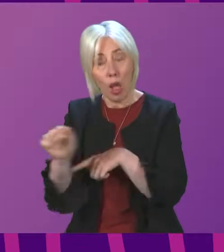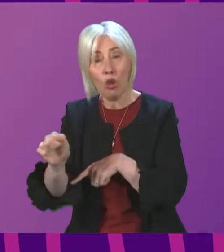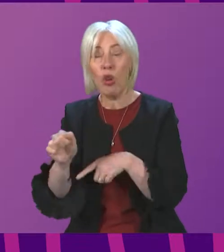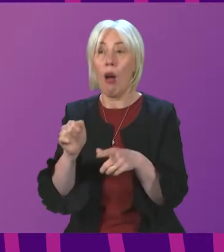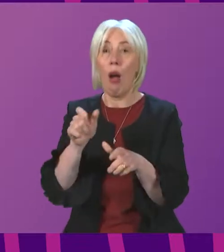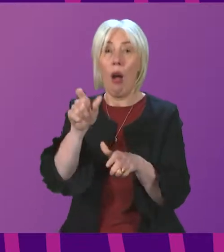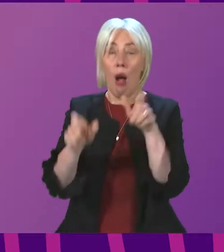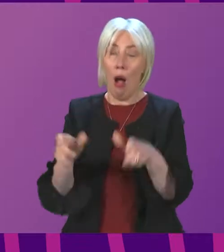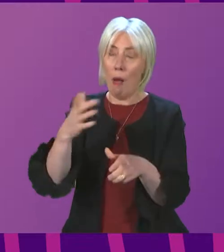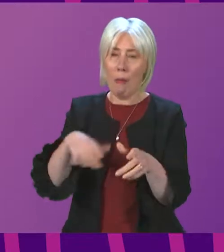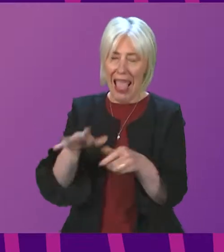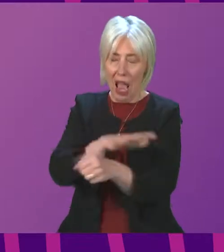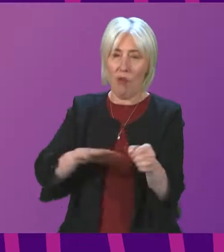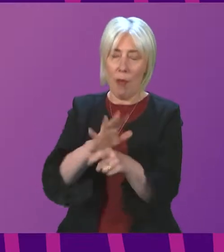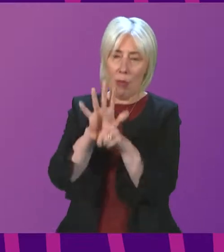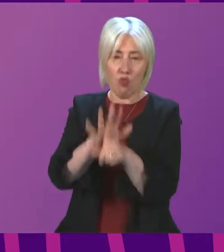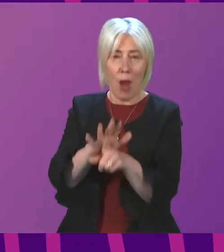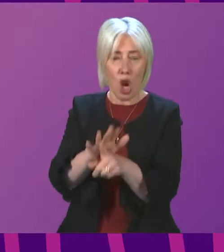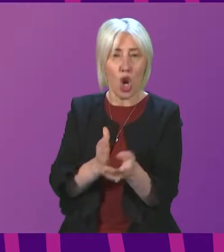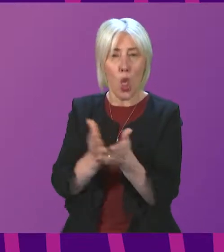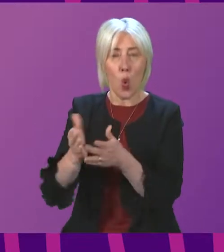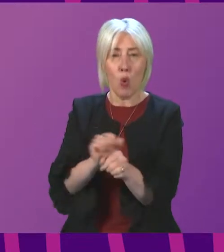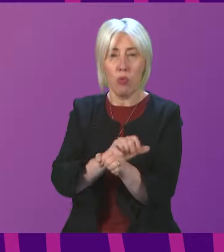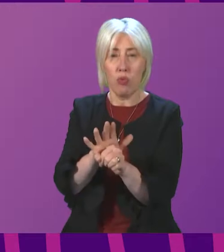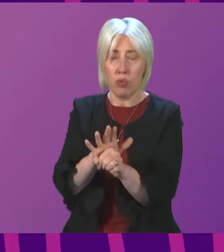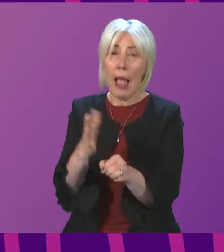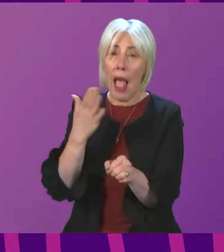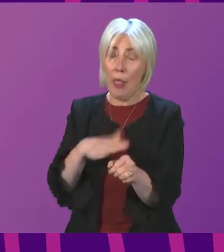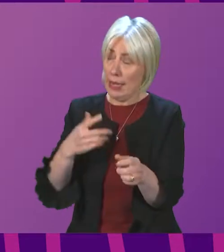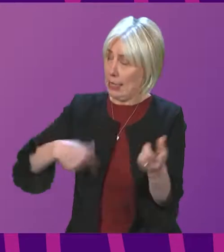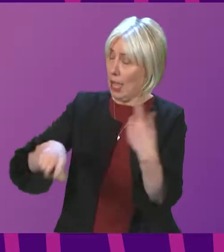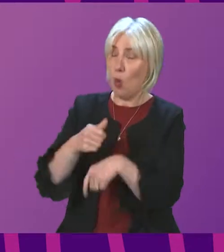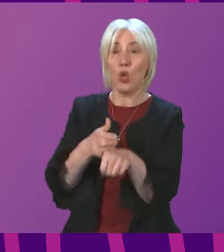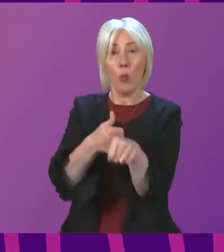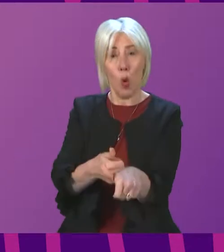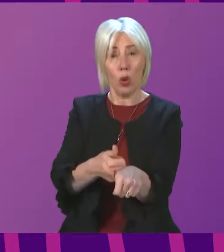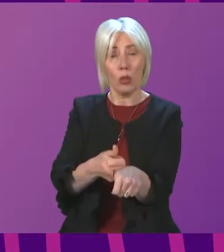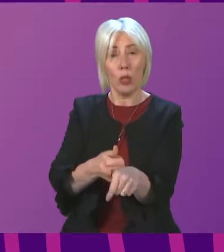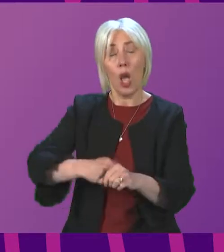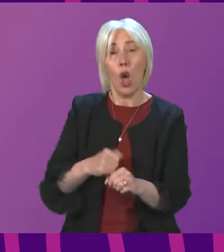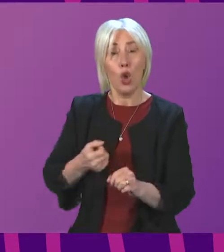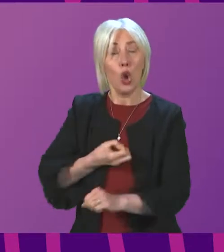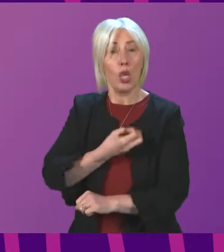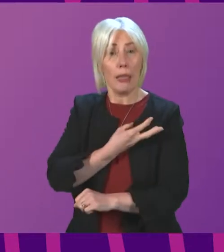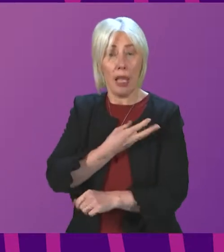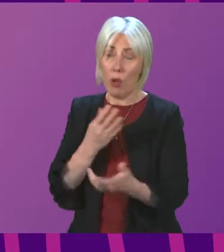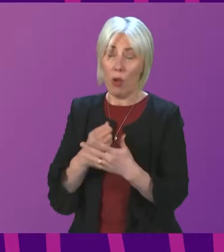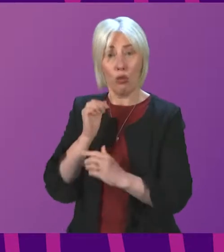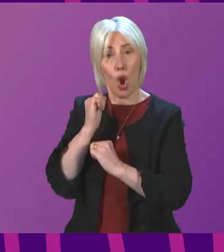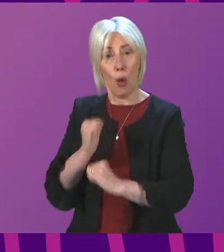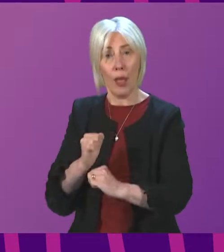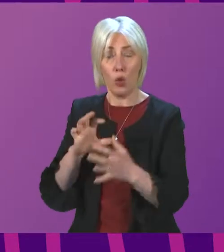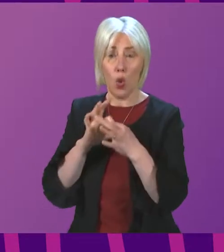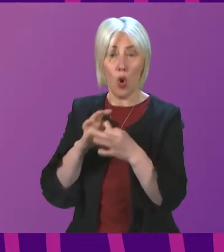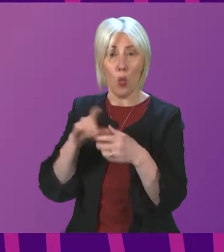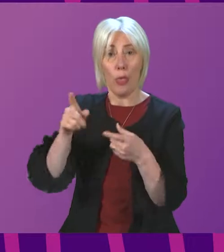have been under huge pressure as a result of the pandemic, and they need our support now. Scottish Labour also commits to working with